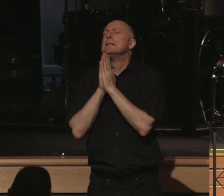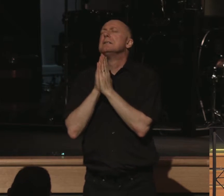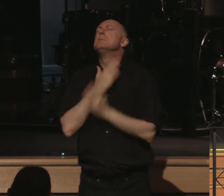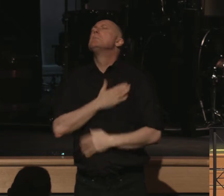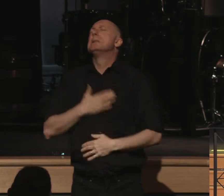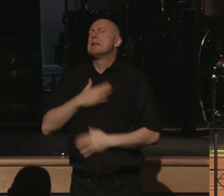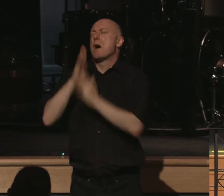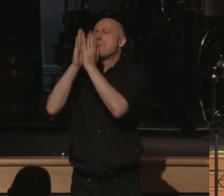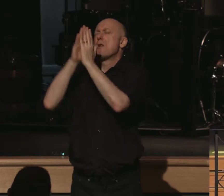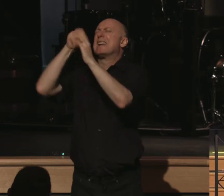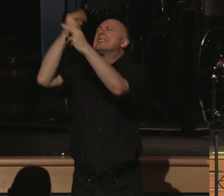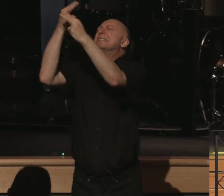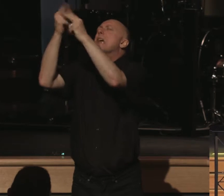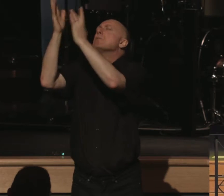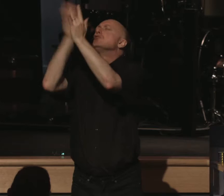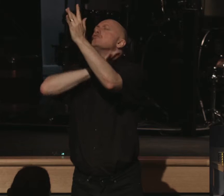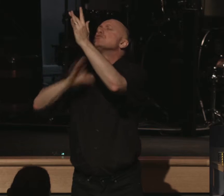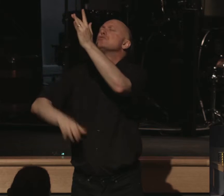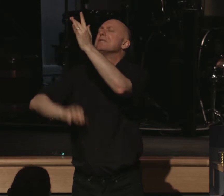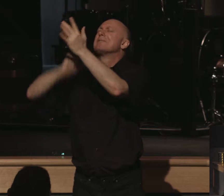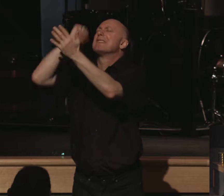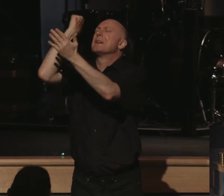please, I pray in the name of Jesus Christ. Amen.